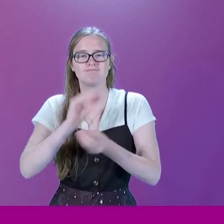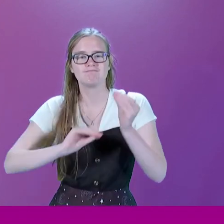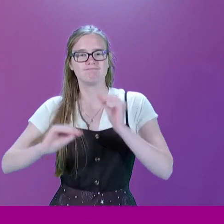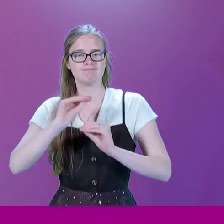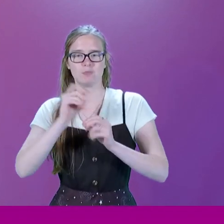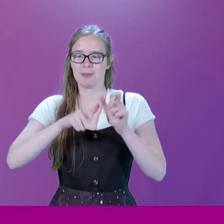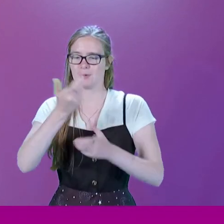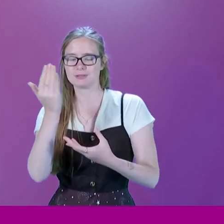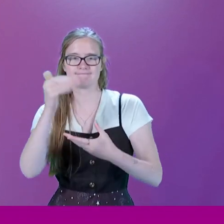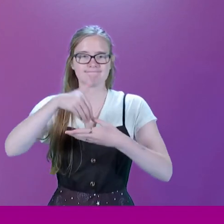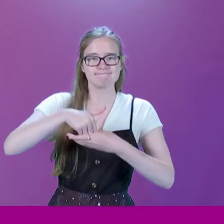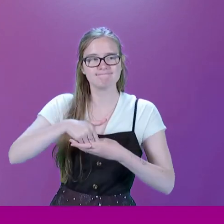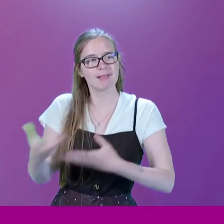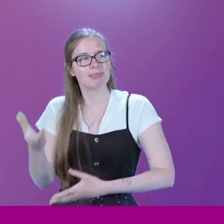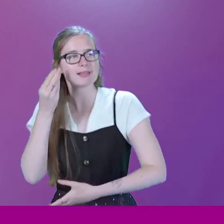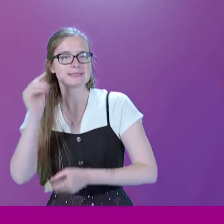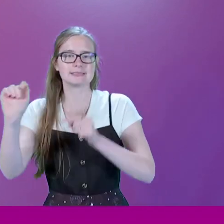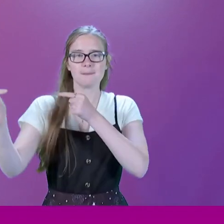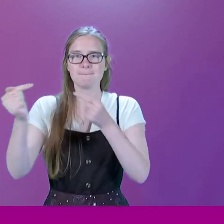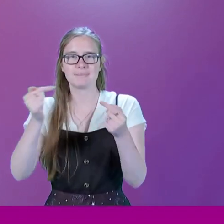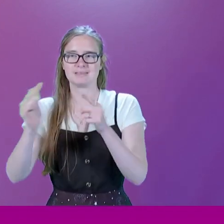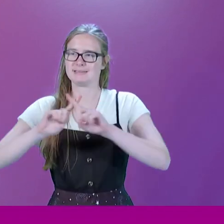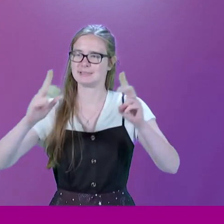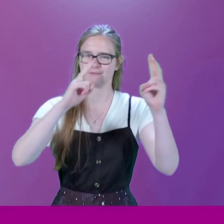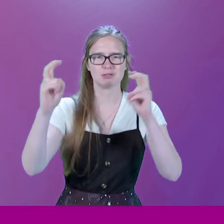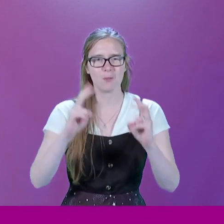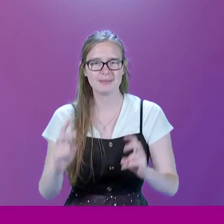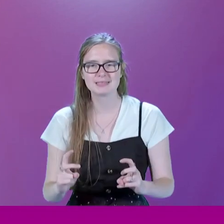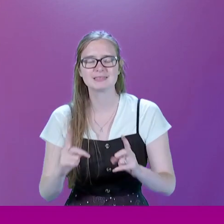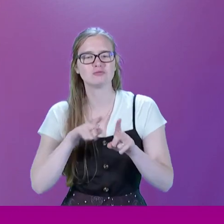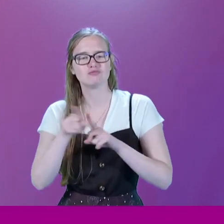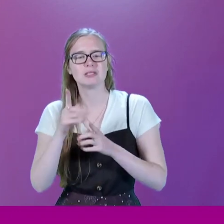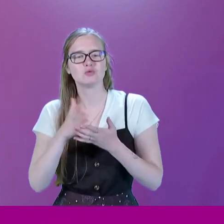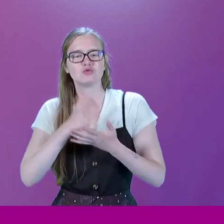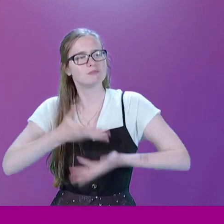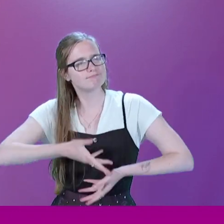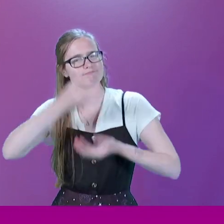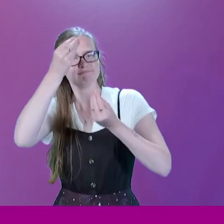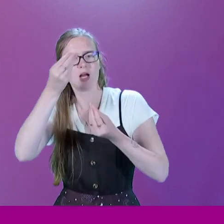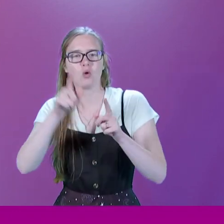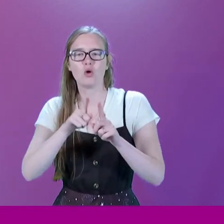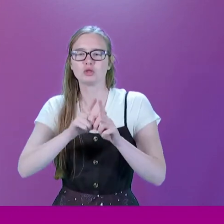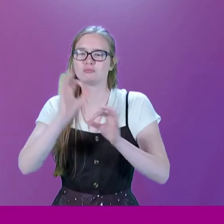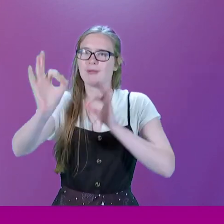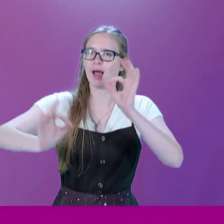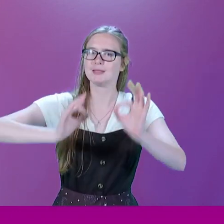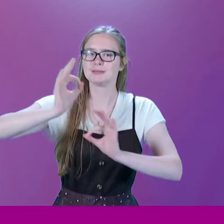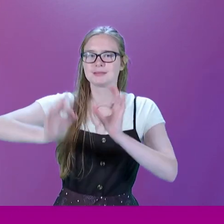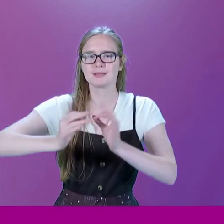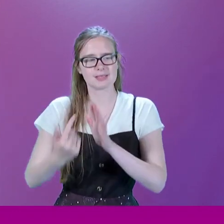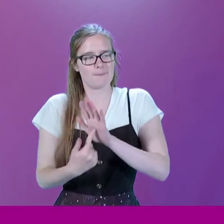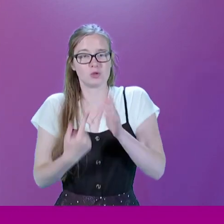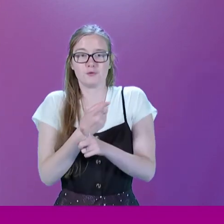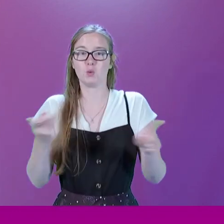come in and listen to debates on different subjects and inform themselves and, of course, get to ask the questions that are